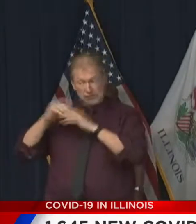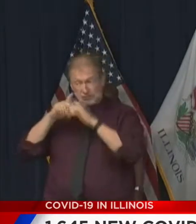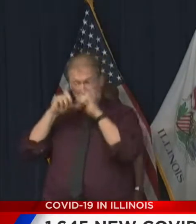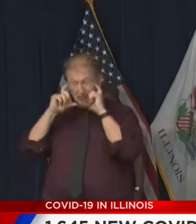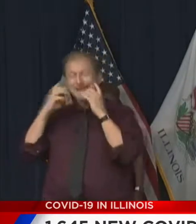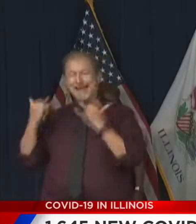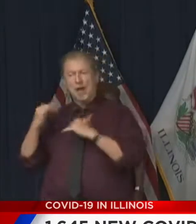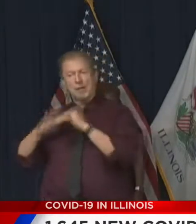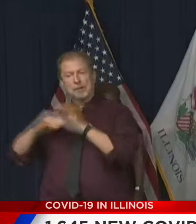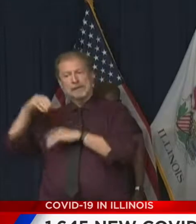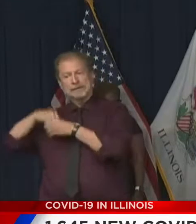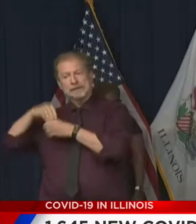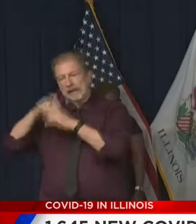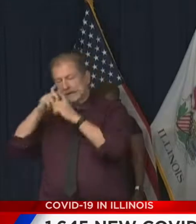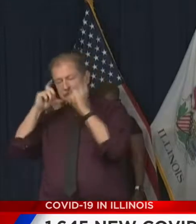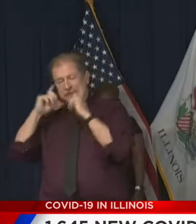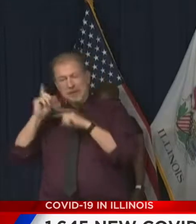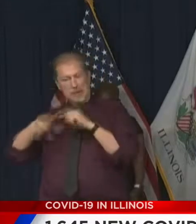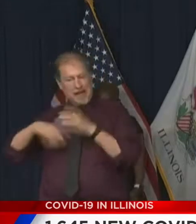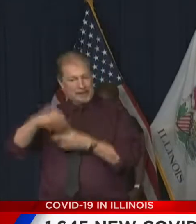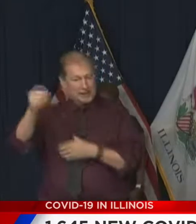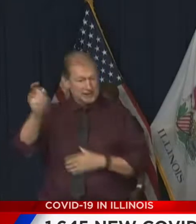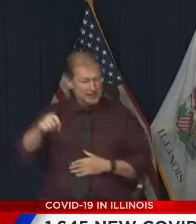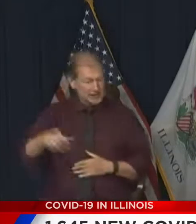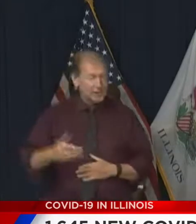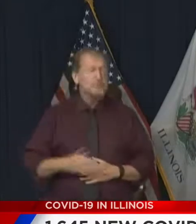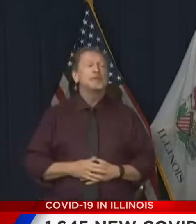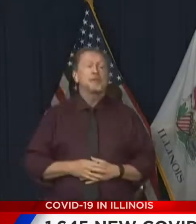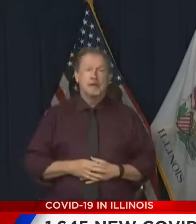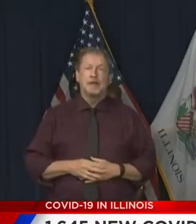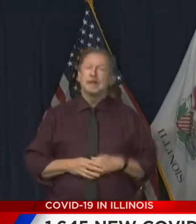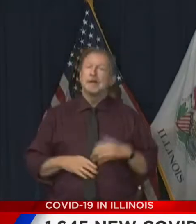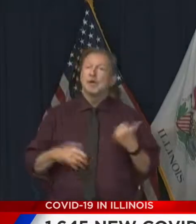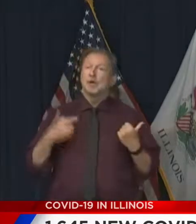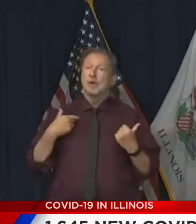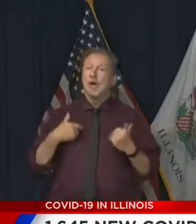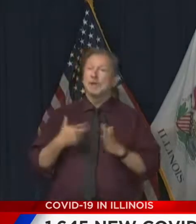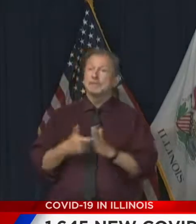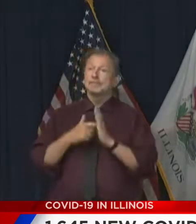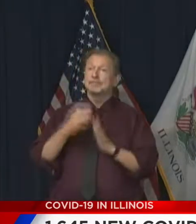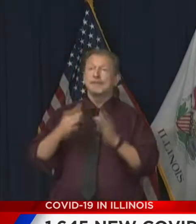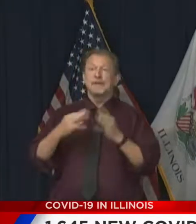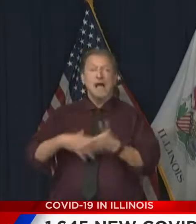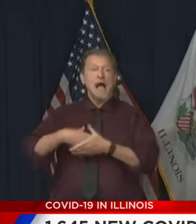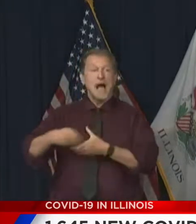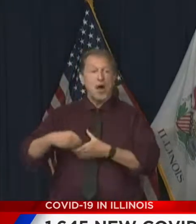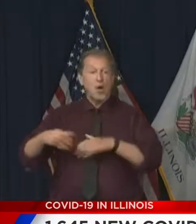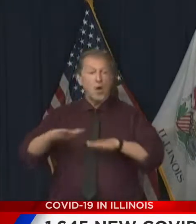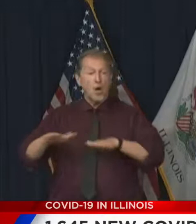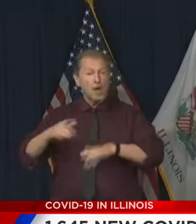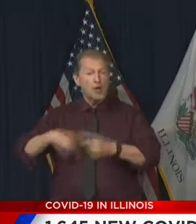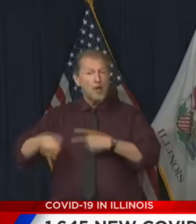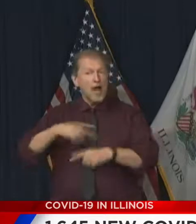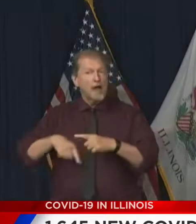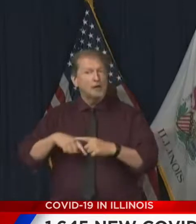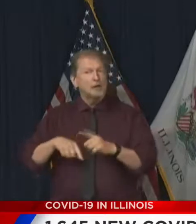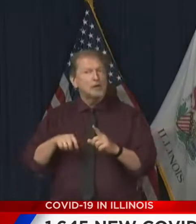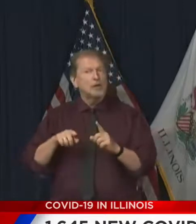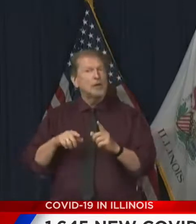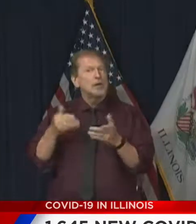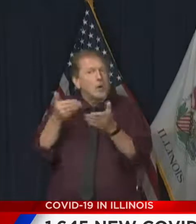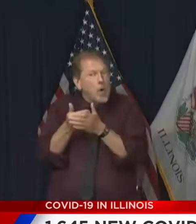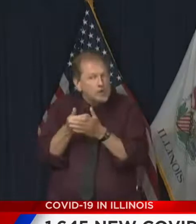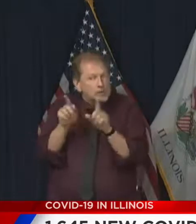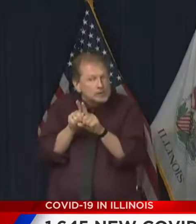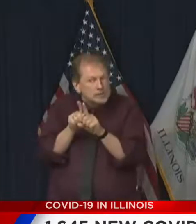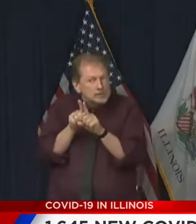to enforce that? Well, we do now have a mask mandate even outside. If you're outside and walking around and can't maintain social distance, which, by the way,